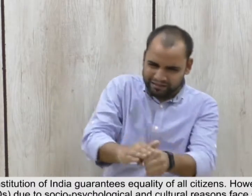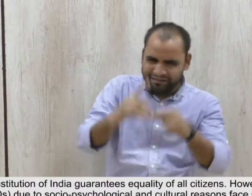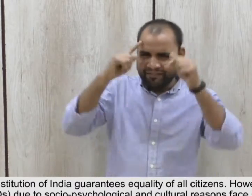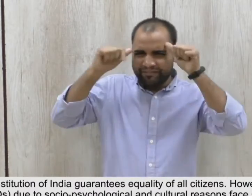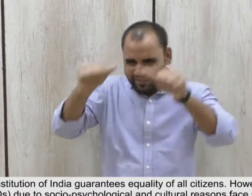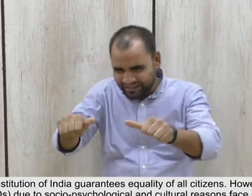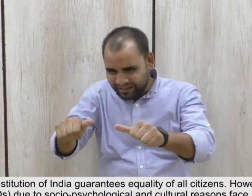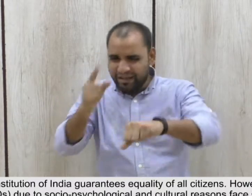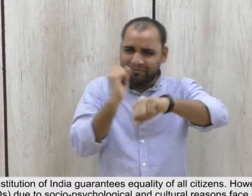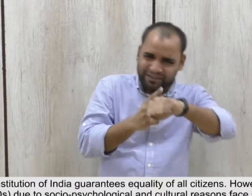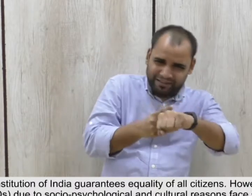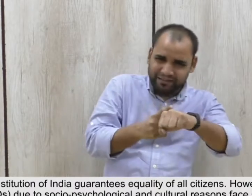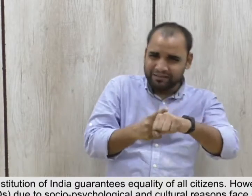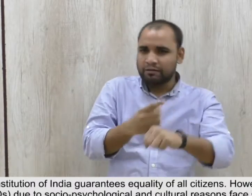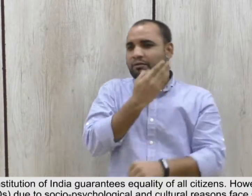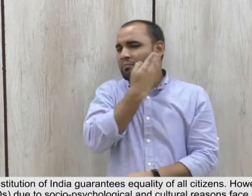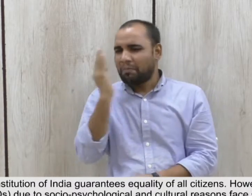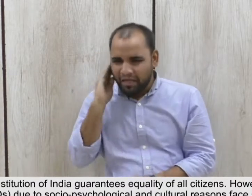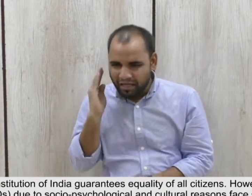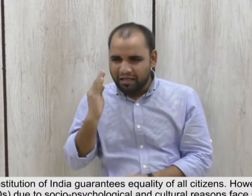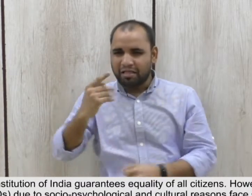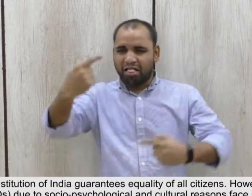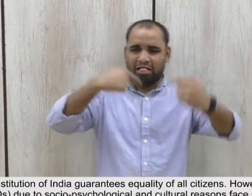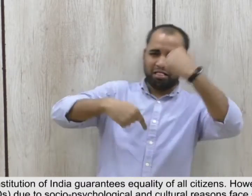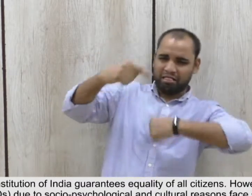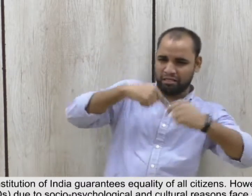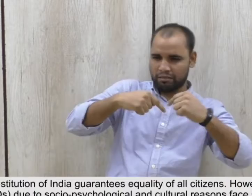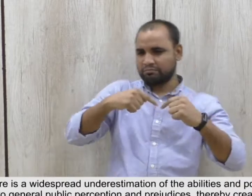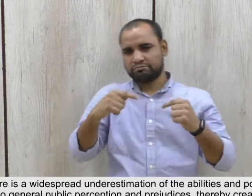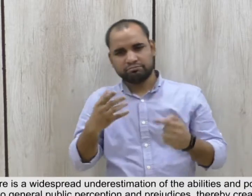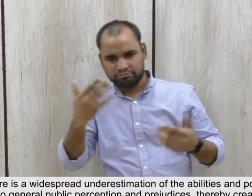cultural reasons face stigma, discrimination and neglect.